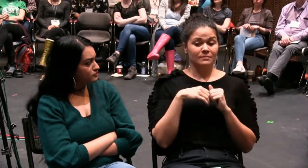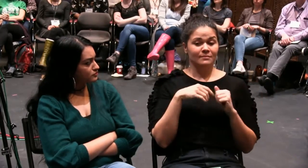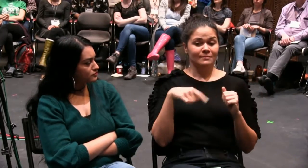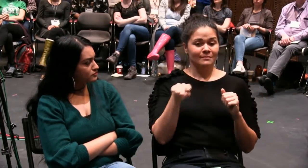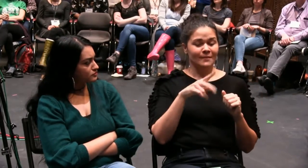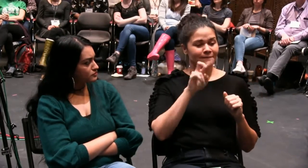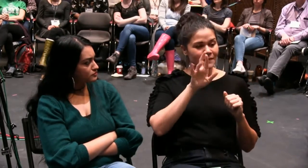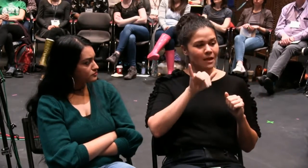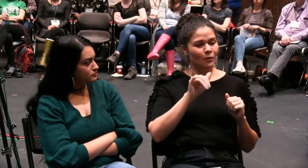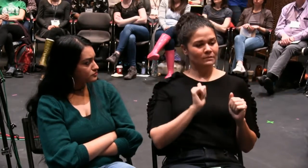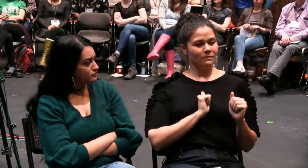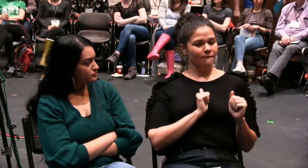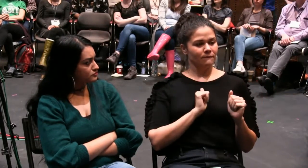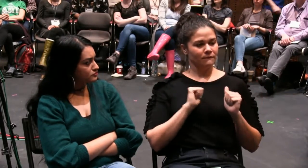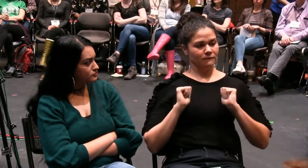upon what you just said, Jasper.